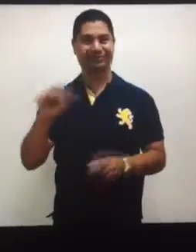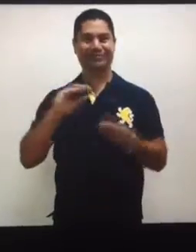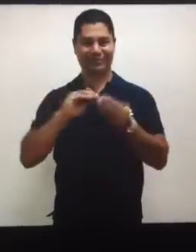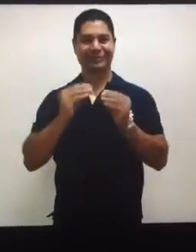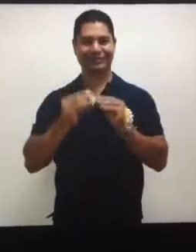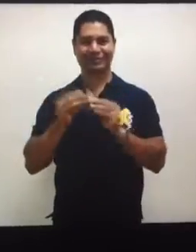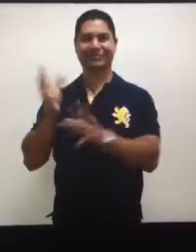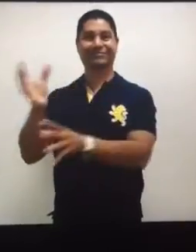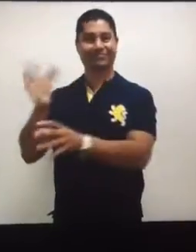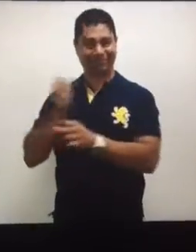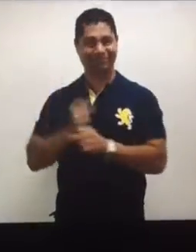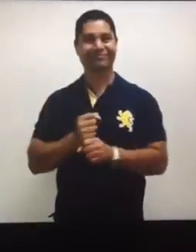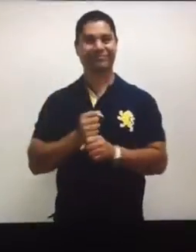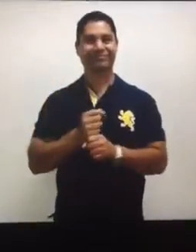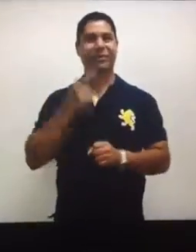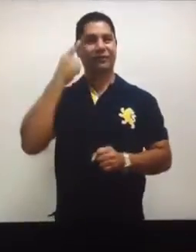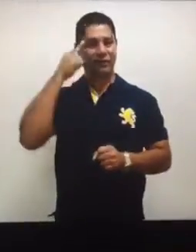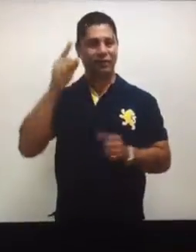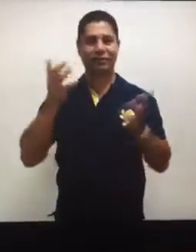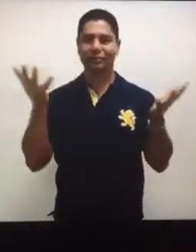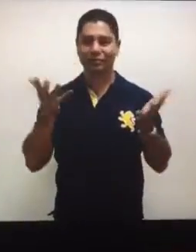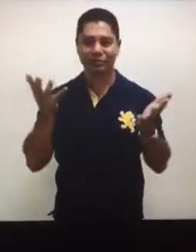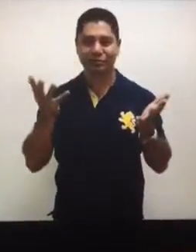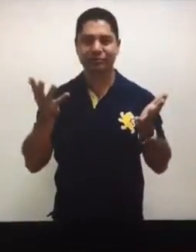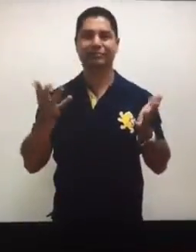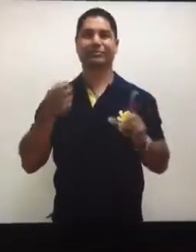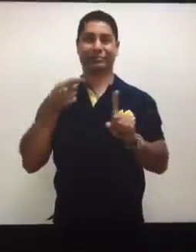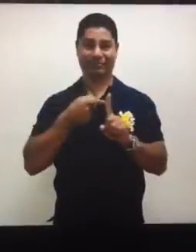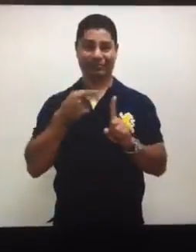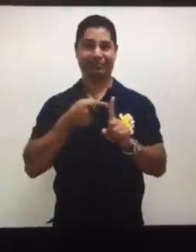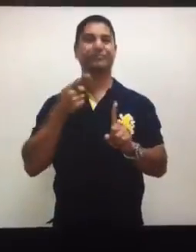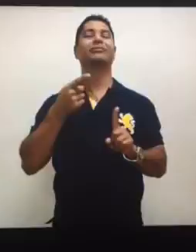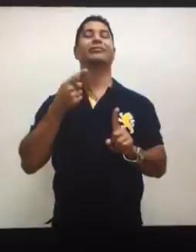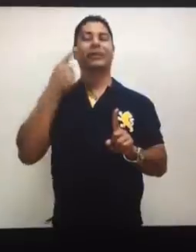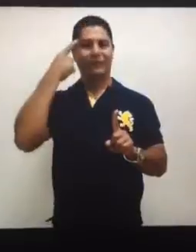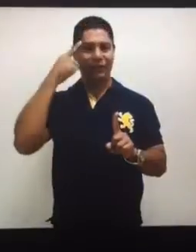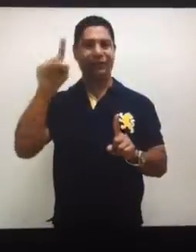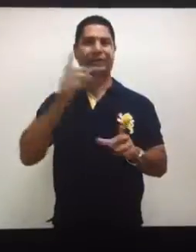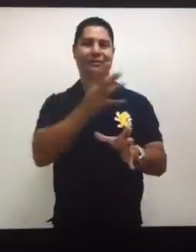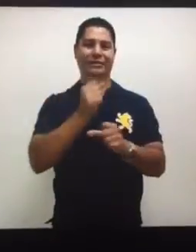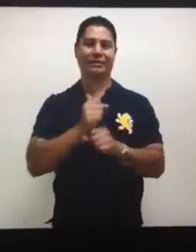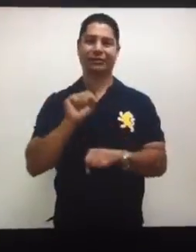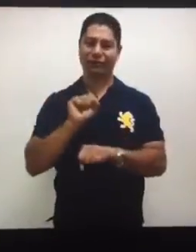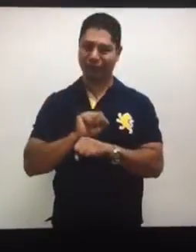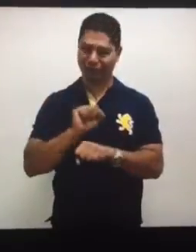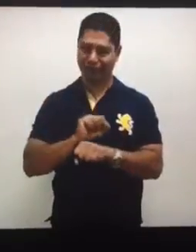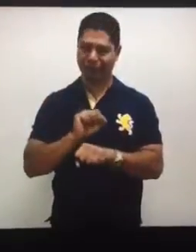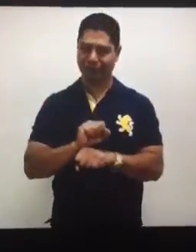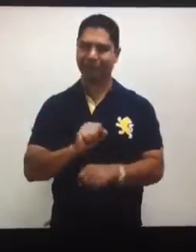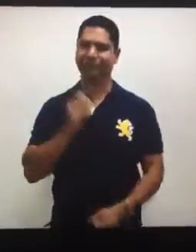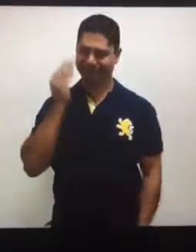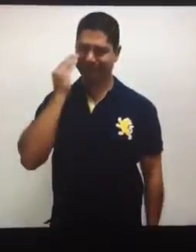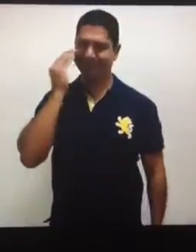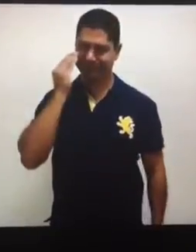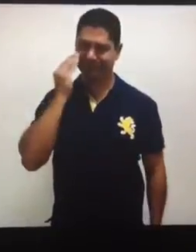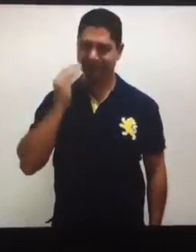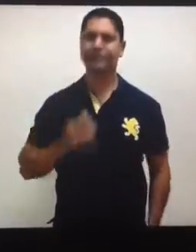number of course because you know you need both of these in order to get a job.